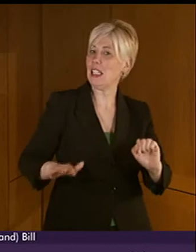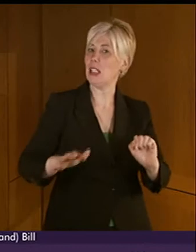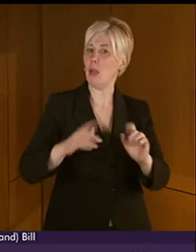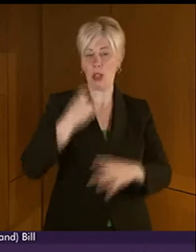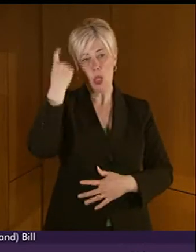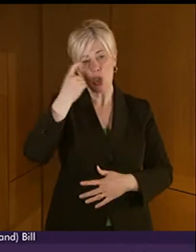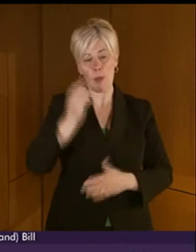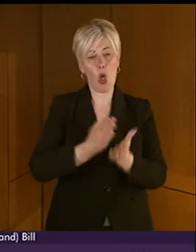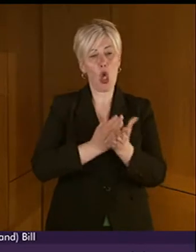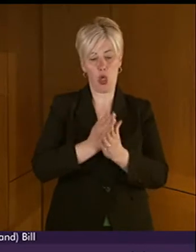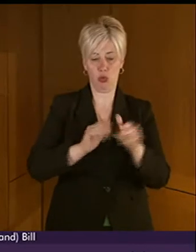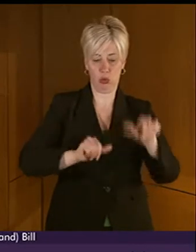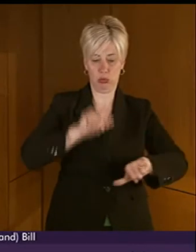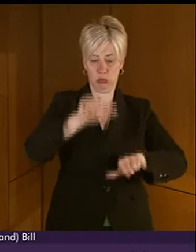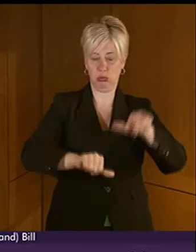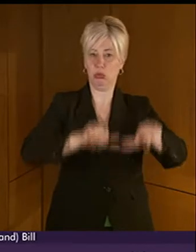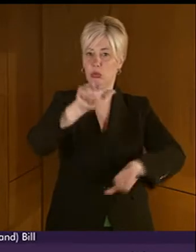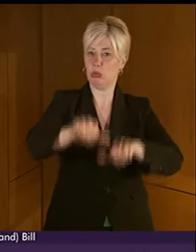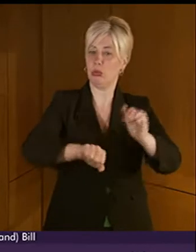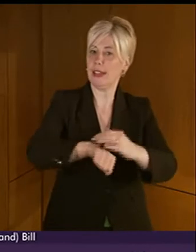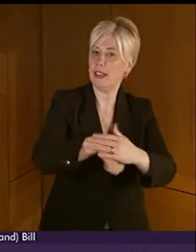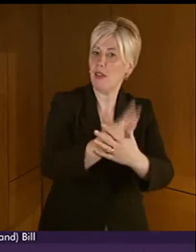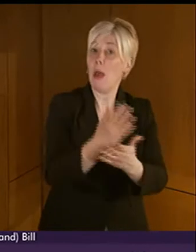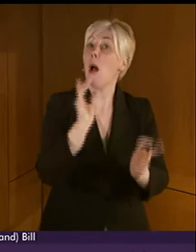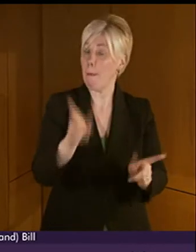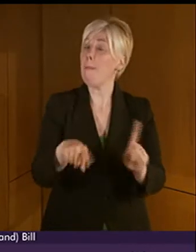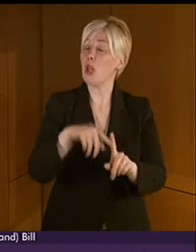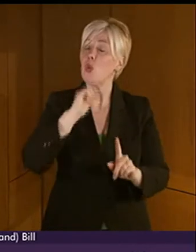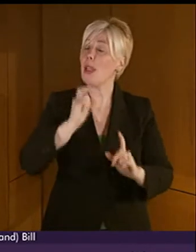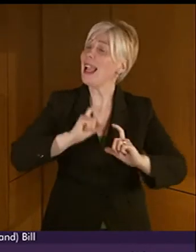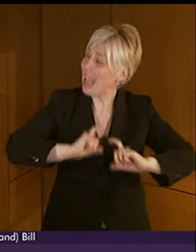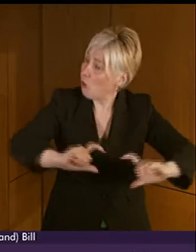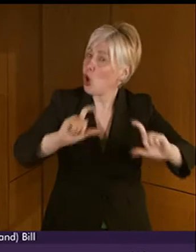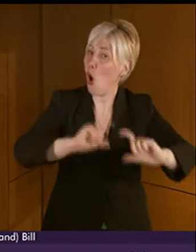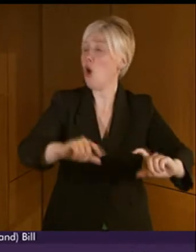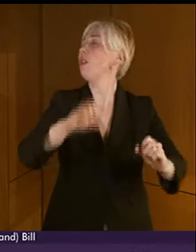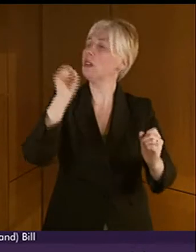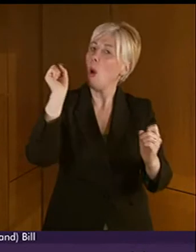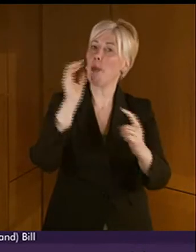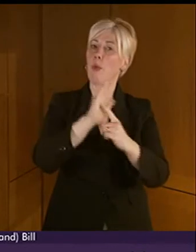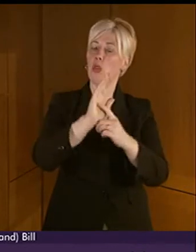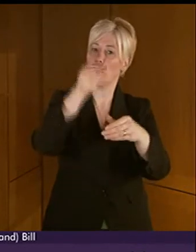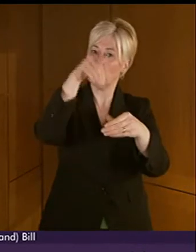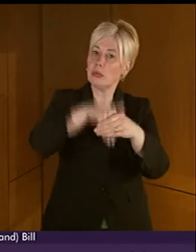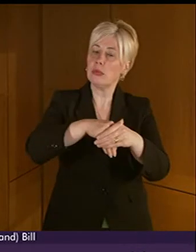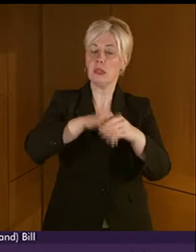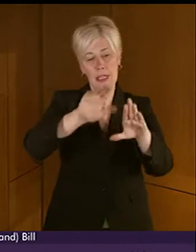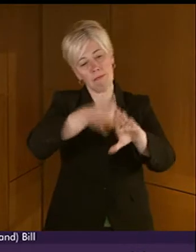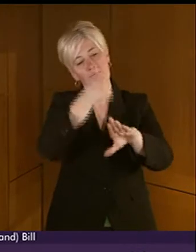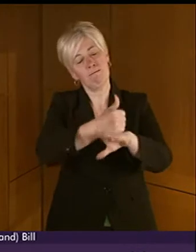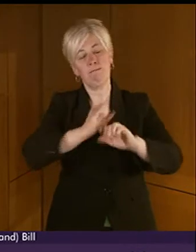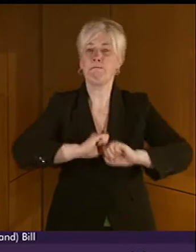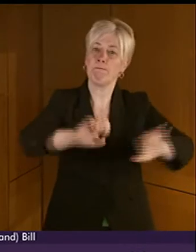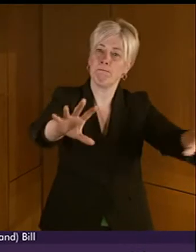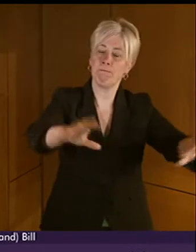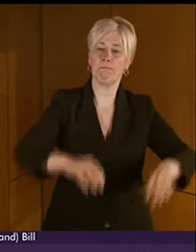during the development of this bill, and that they will continue to feature prominently in its implementation. I've